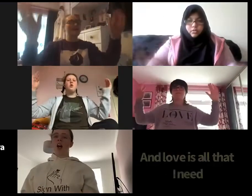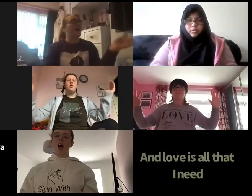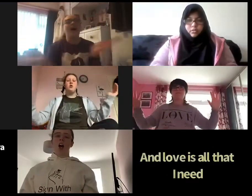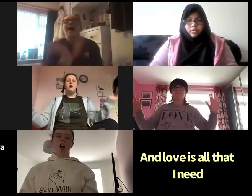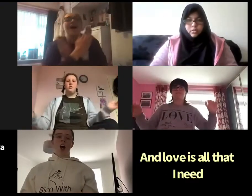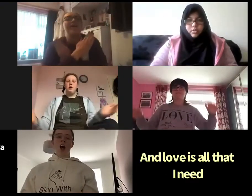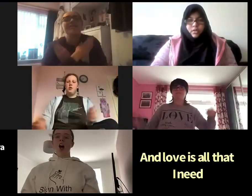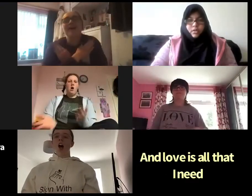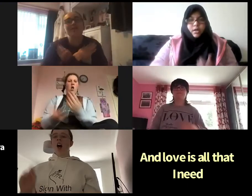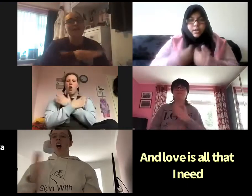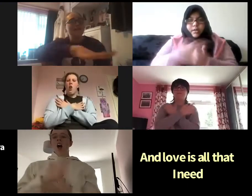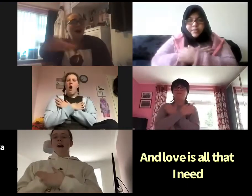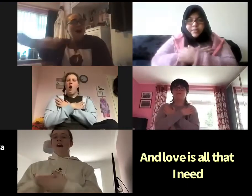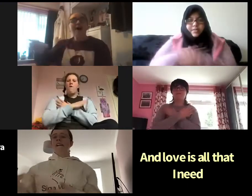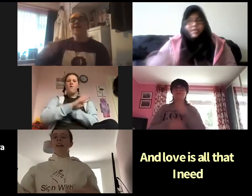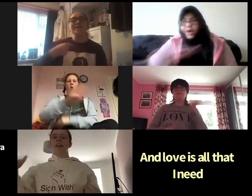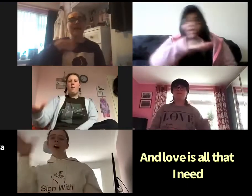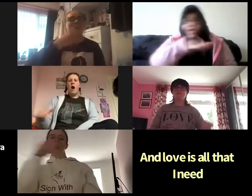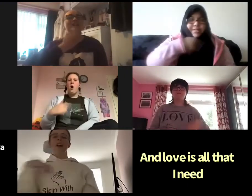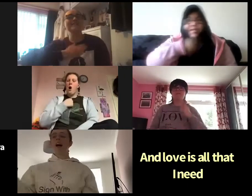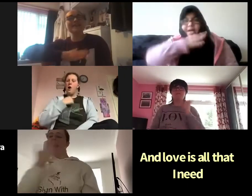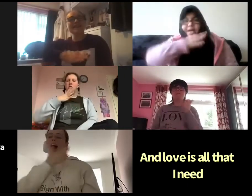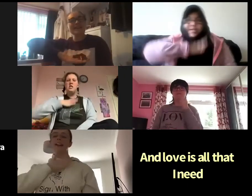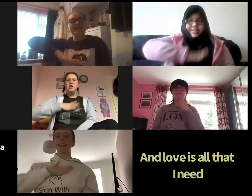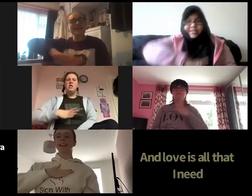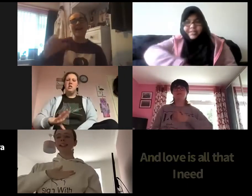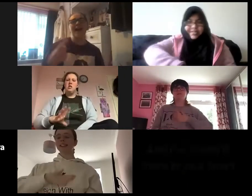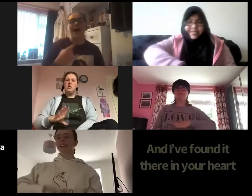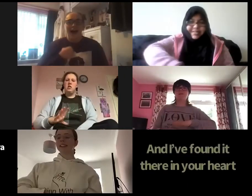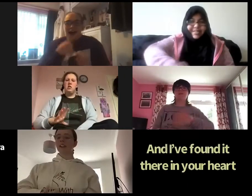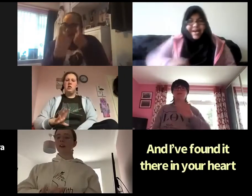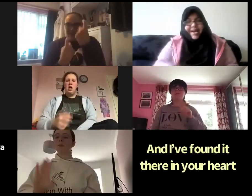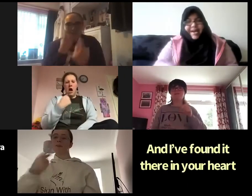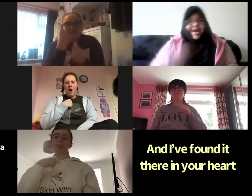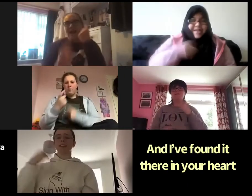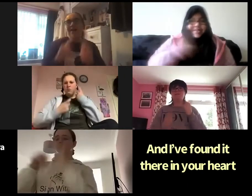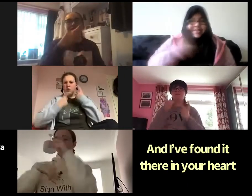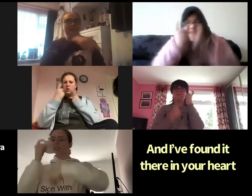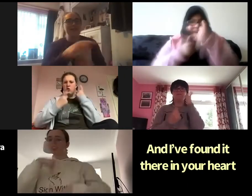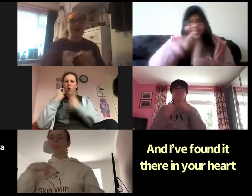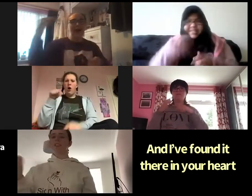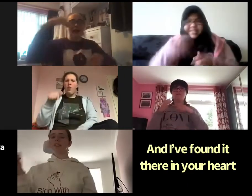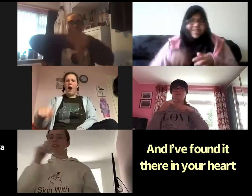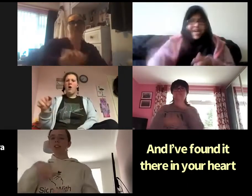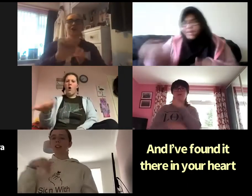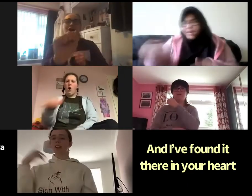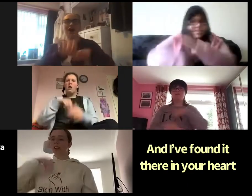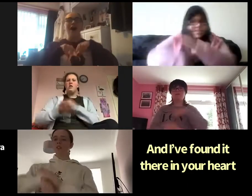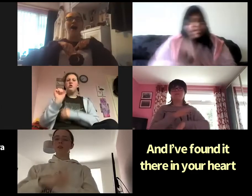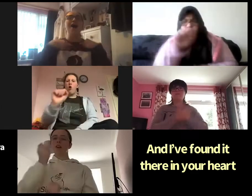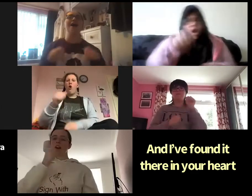And love is all that I need And I found it there in your heart